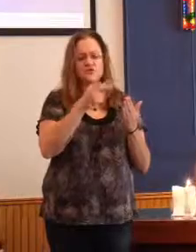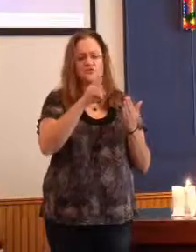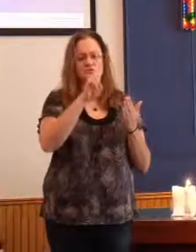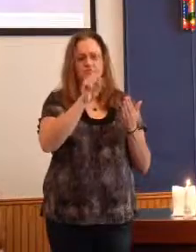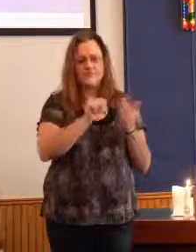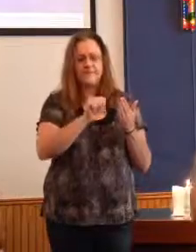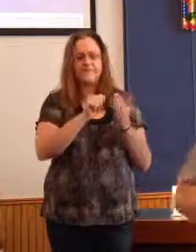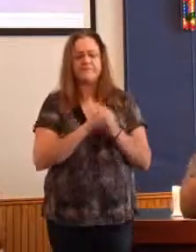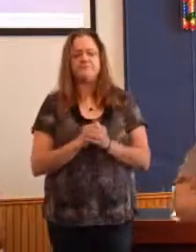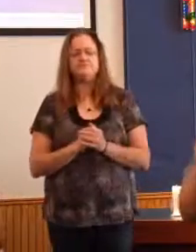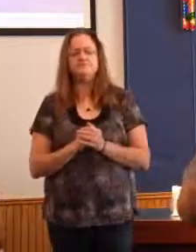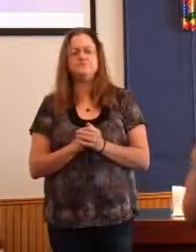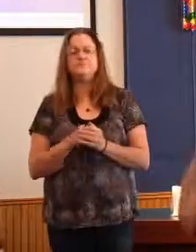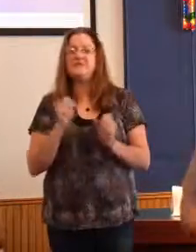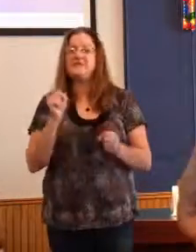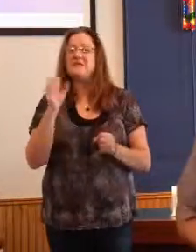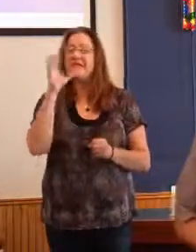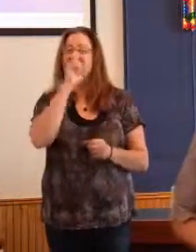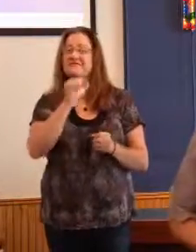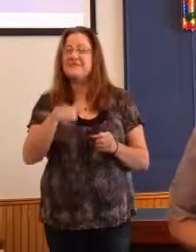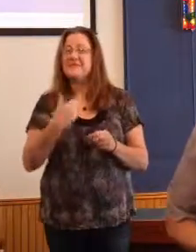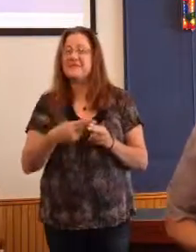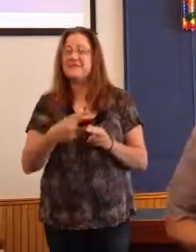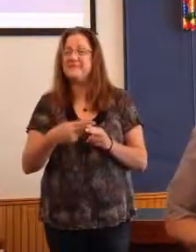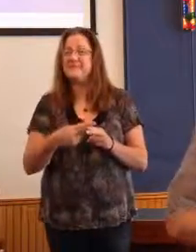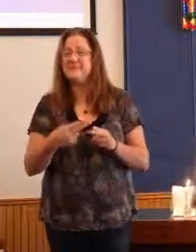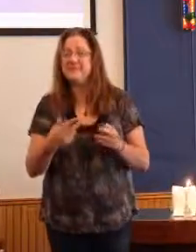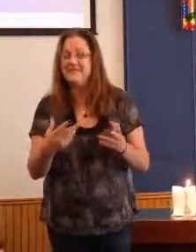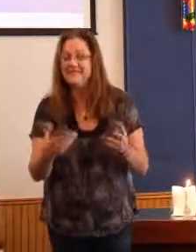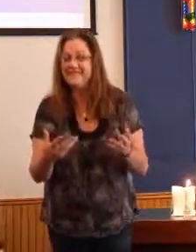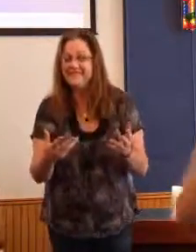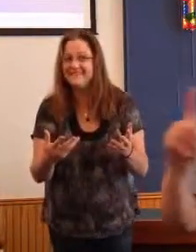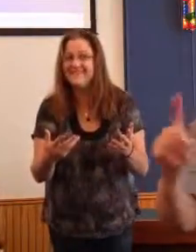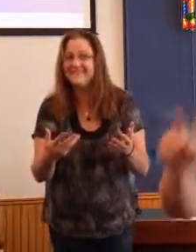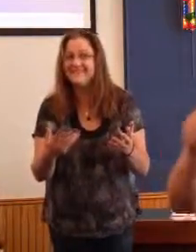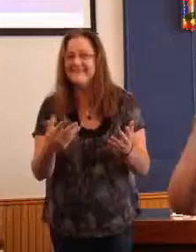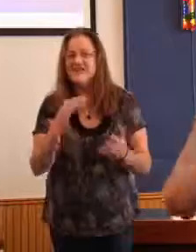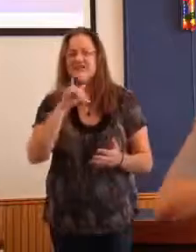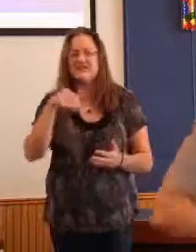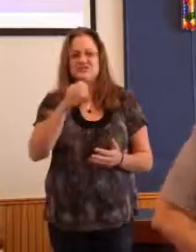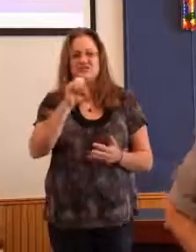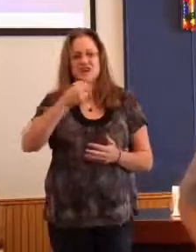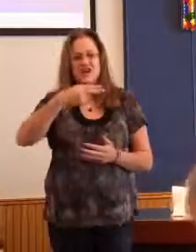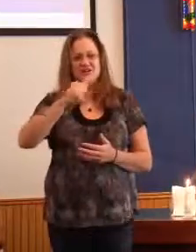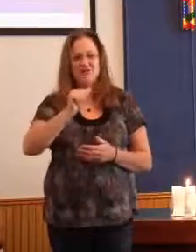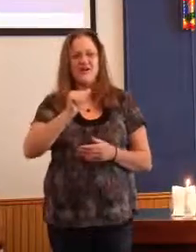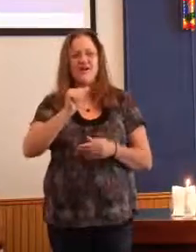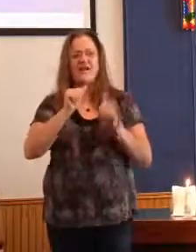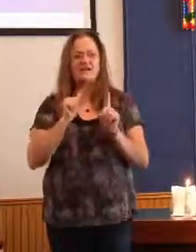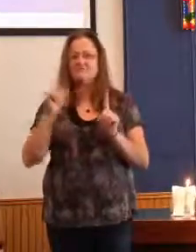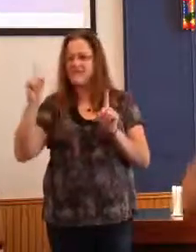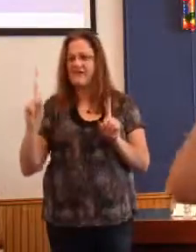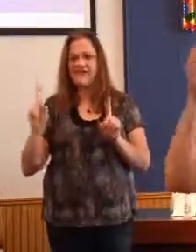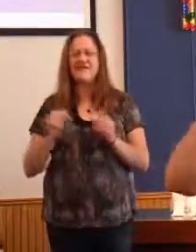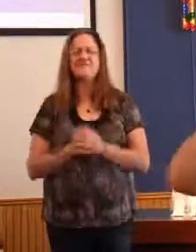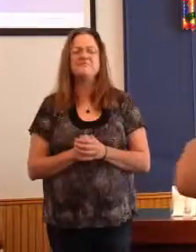Guess who the other named person is? Joshua. Joshua, very good. Okay. He's also named